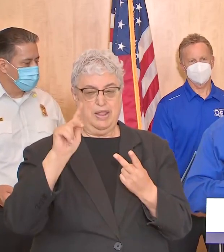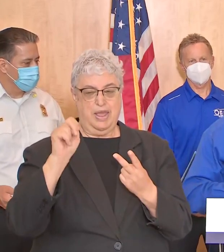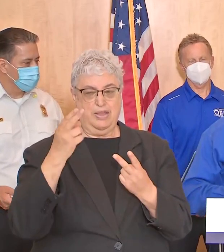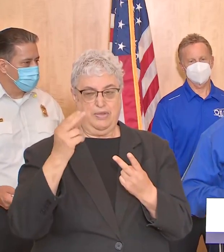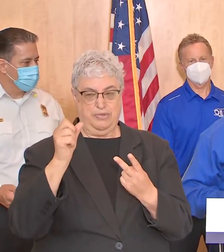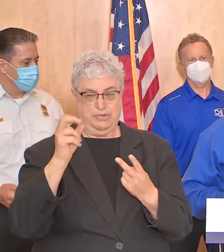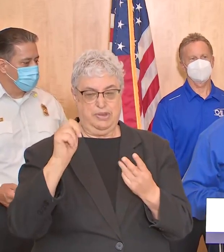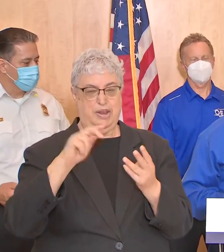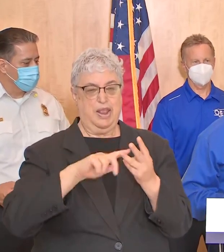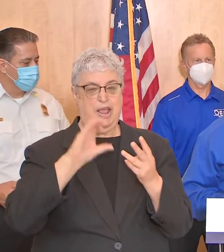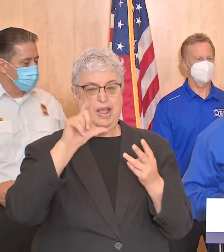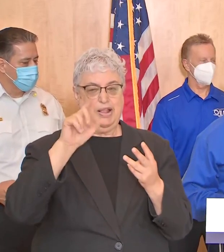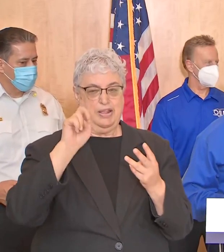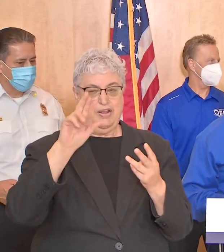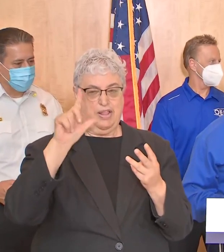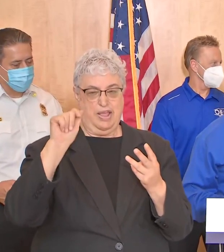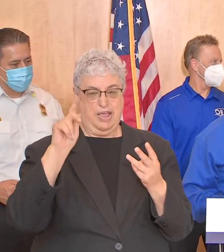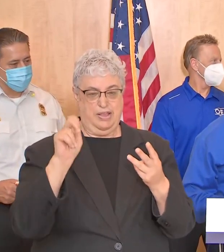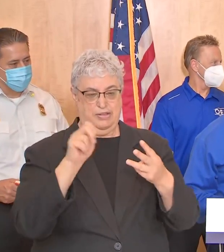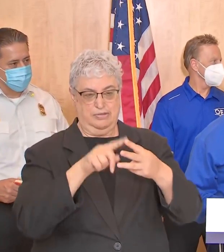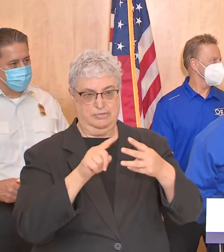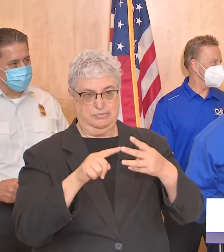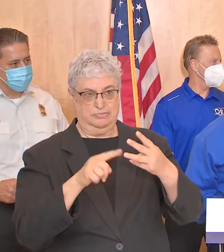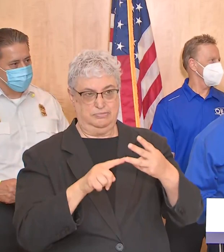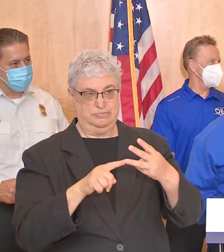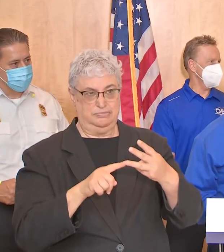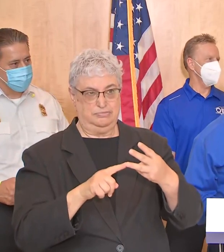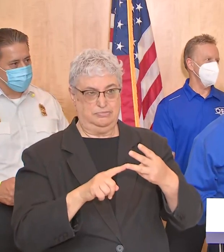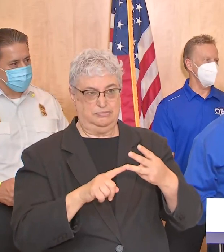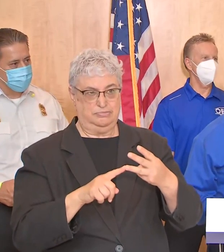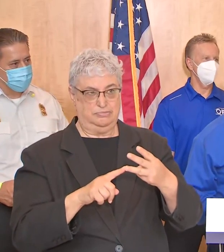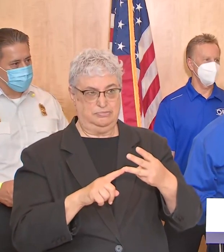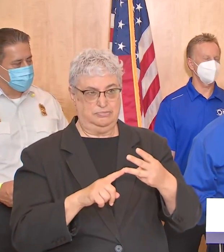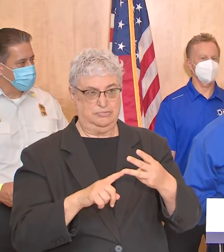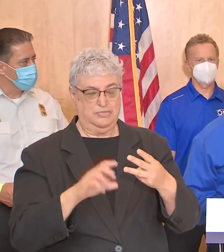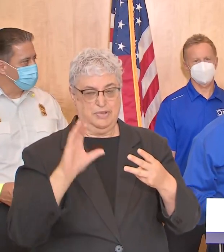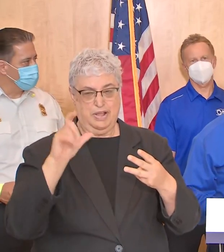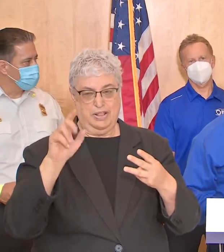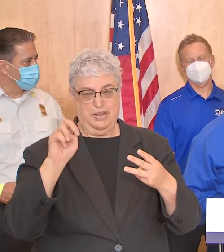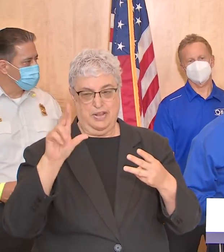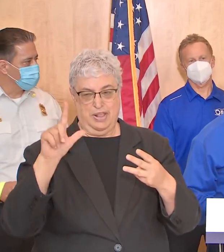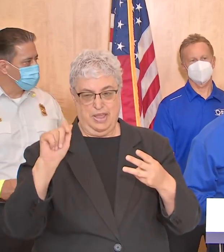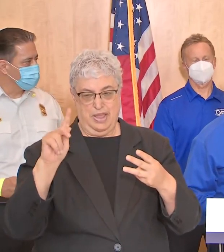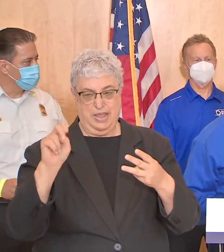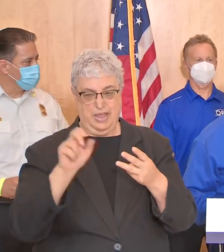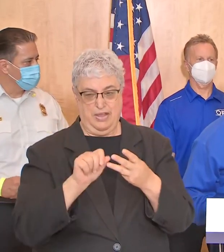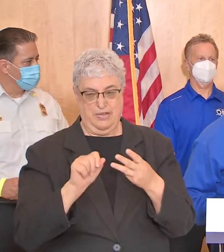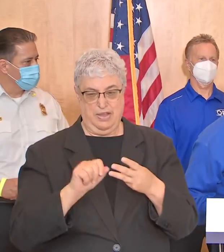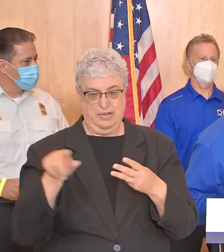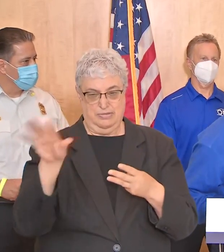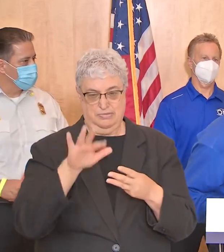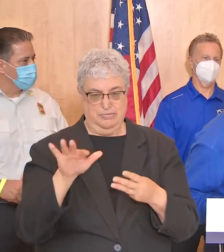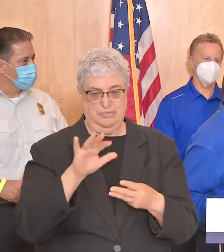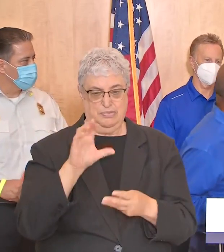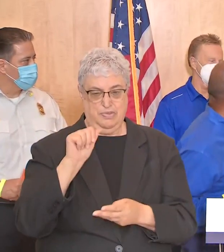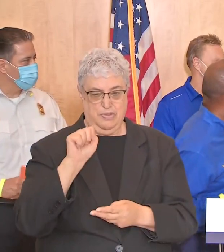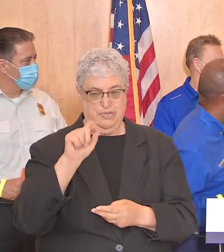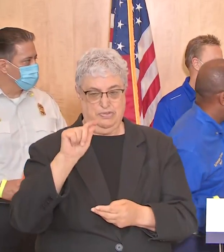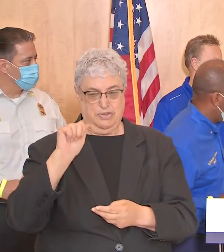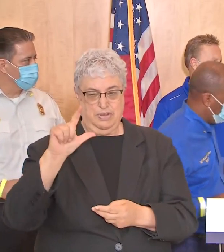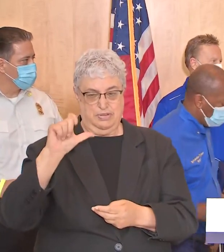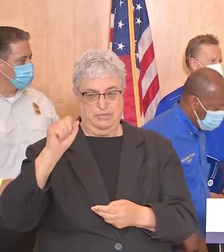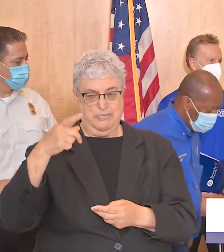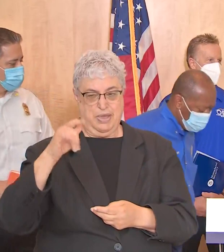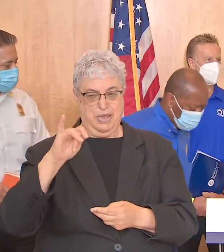clear lake because uh three of the precincts that we call for voluntary evacuations in the clear lake area and i know you've done some work on the coastal spine you want to